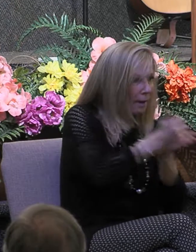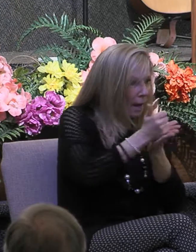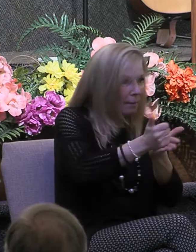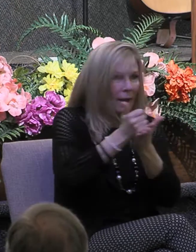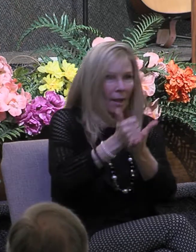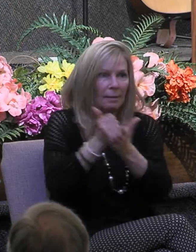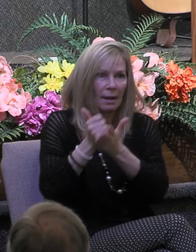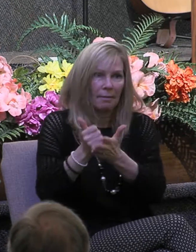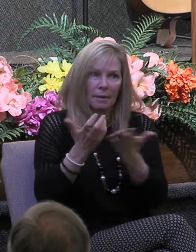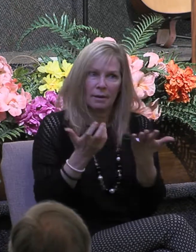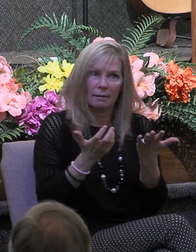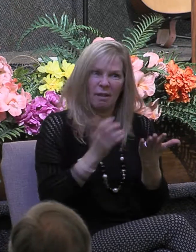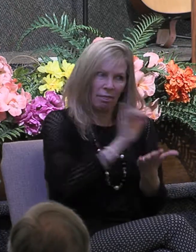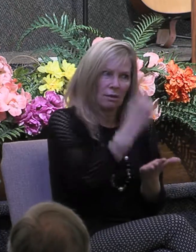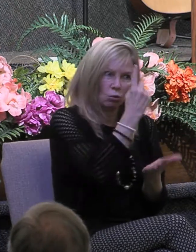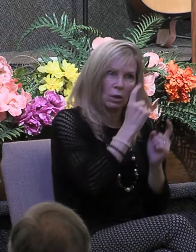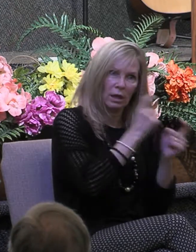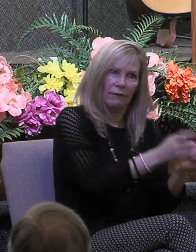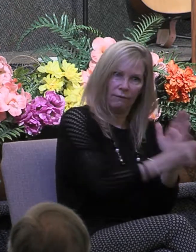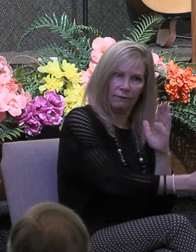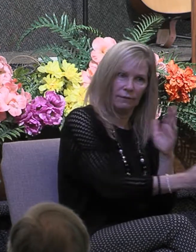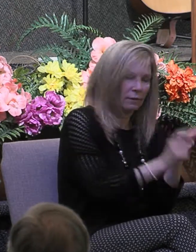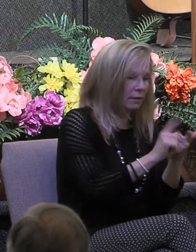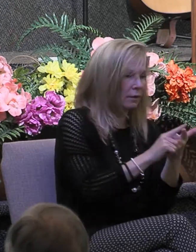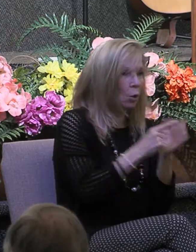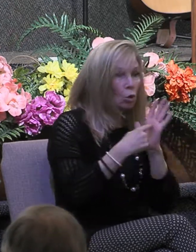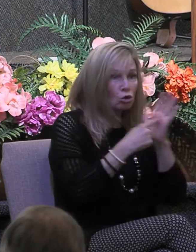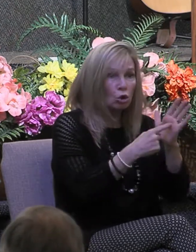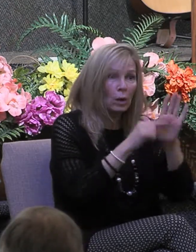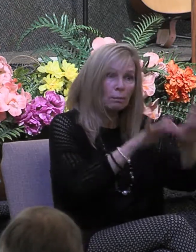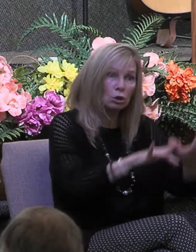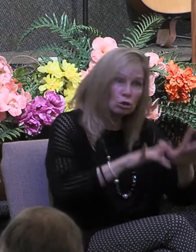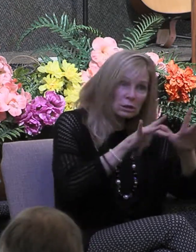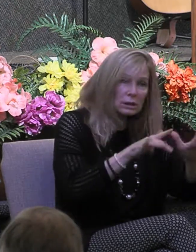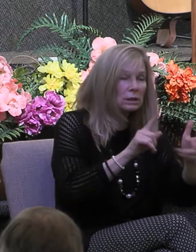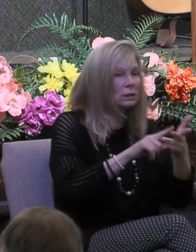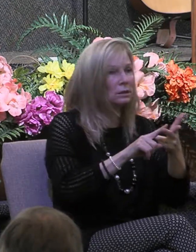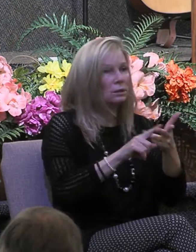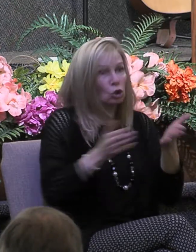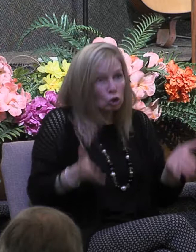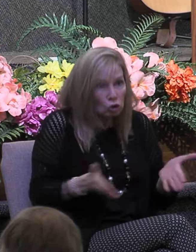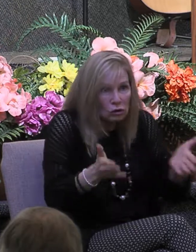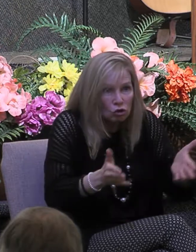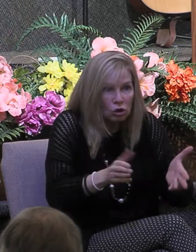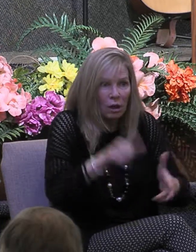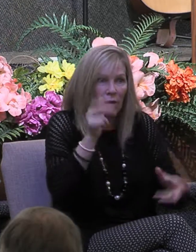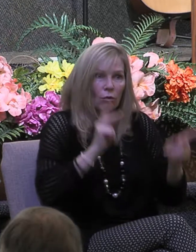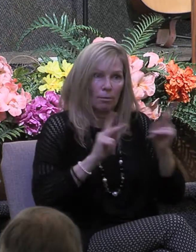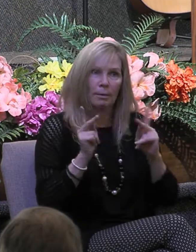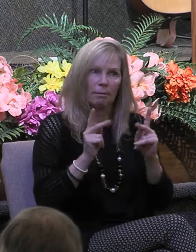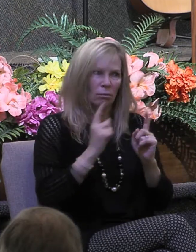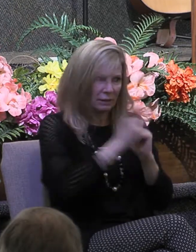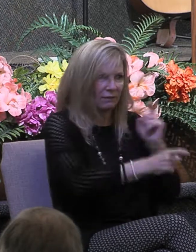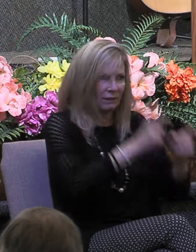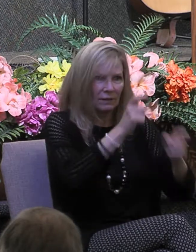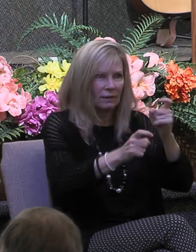others and showing mercy and encouraging others. Now, Paul taught the Corinthians that God